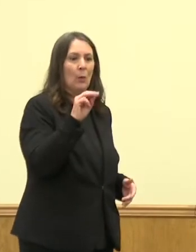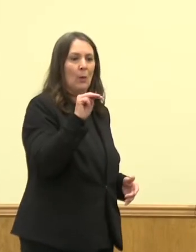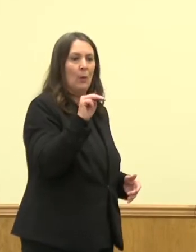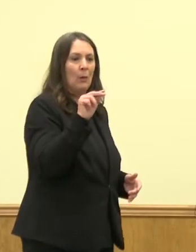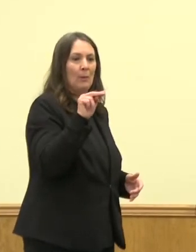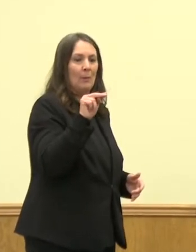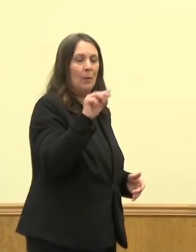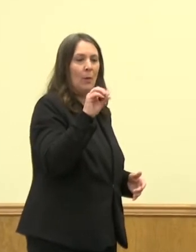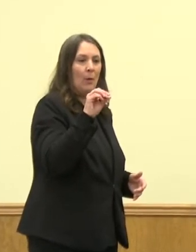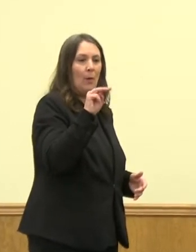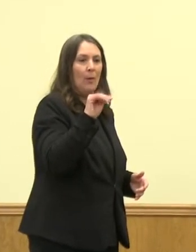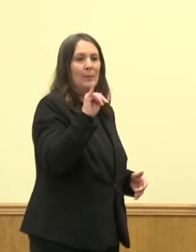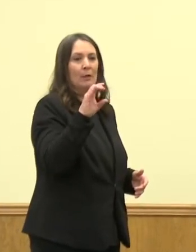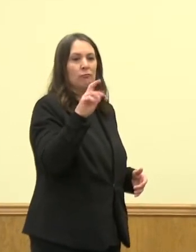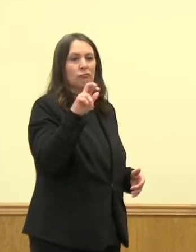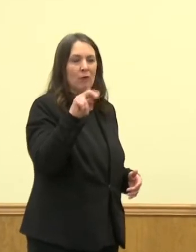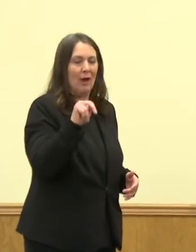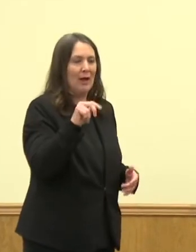the mask in a day.